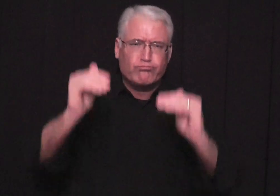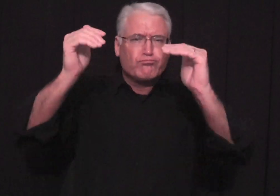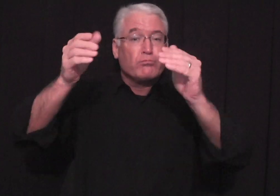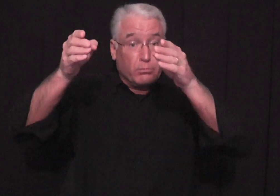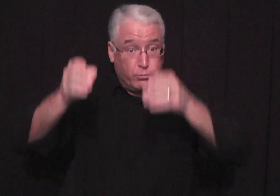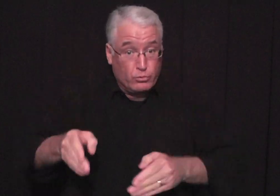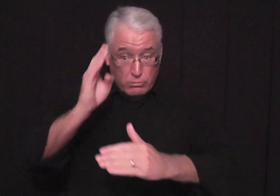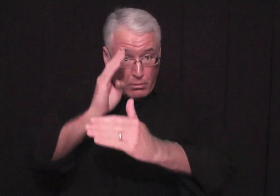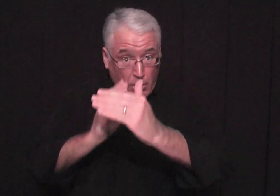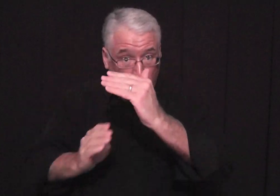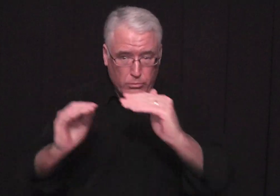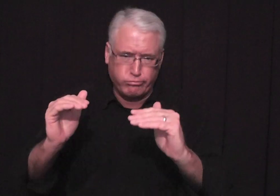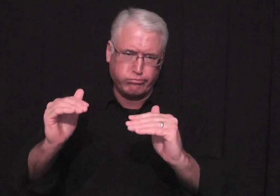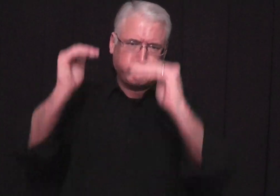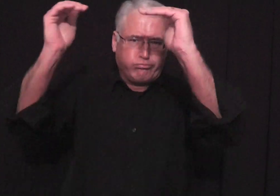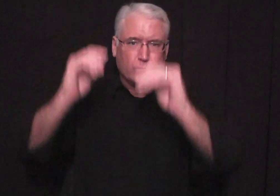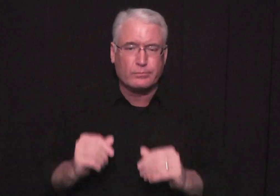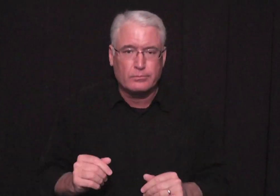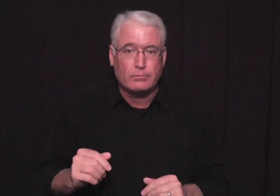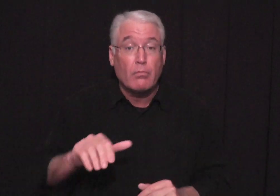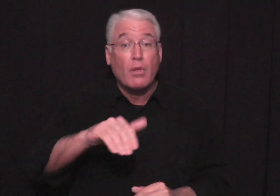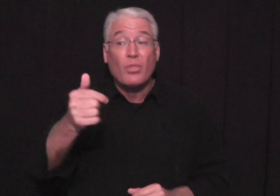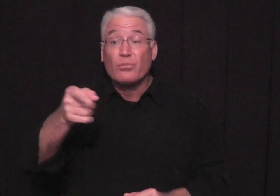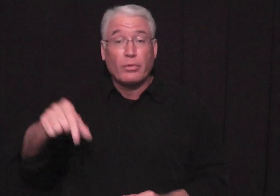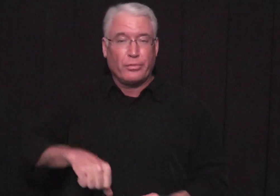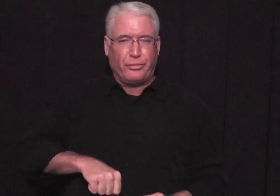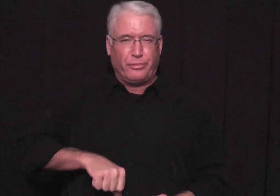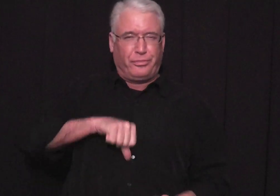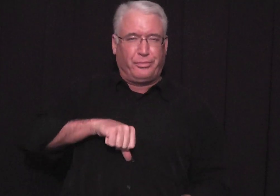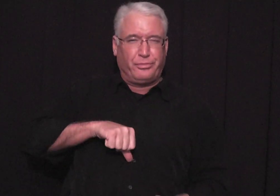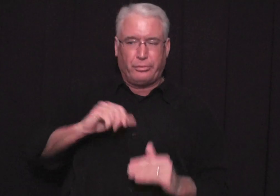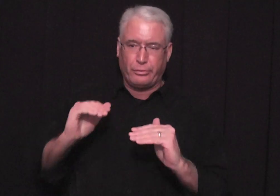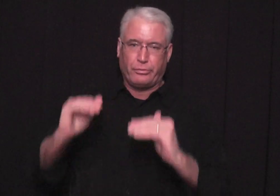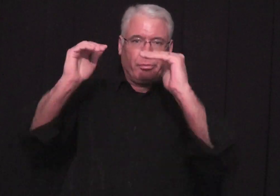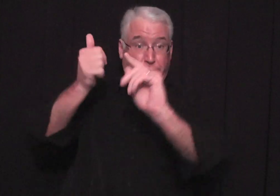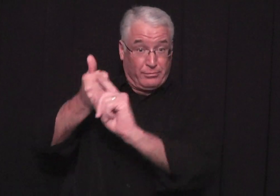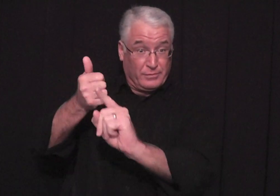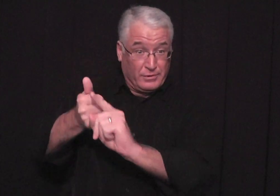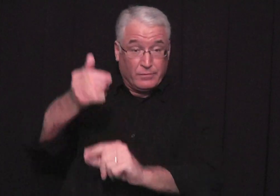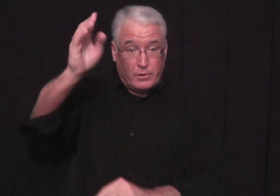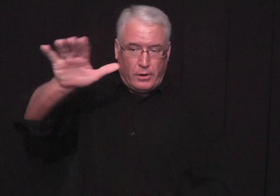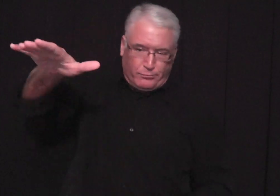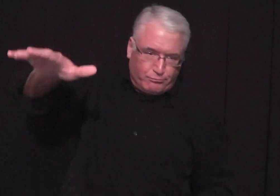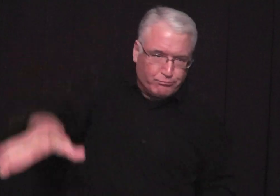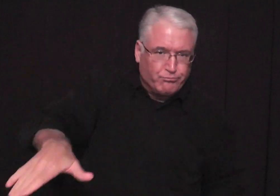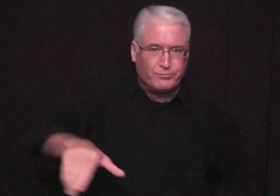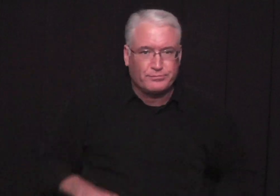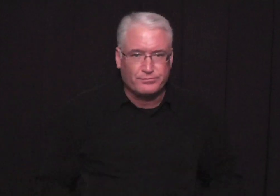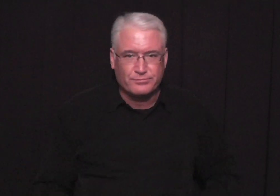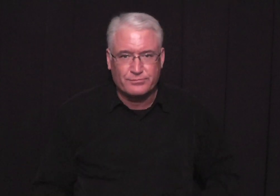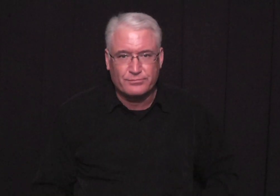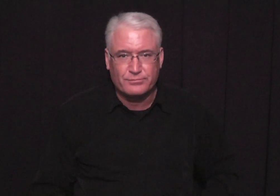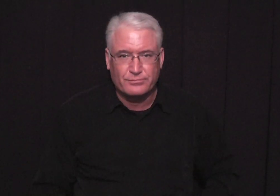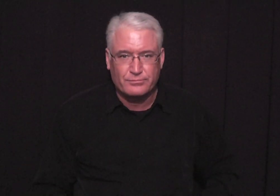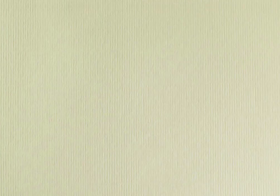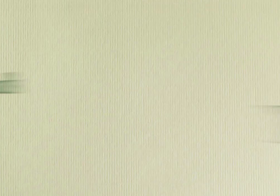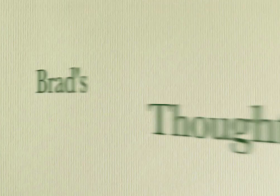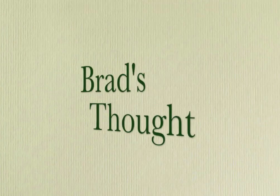that shows that god exalts the humble he does and others who are proud and exalt themselves god will bring them down